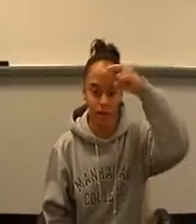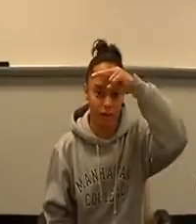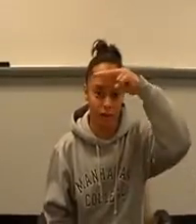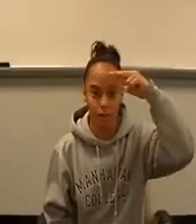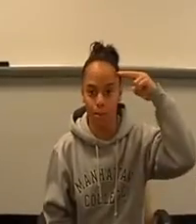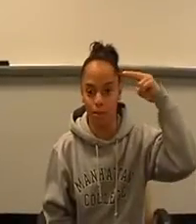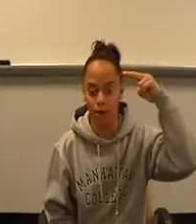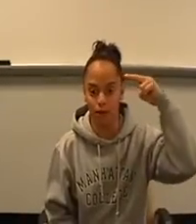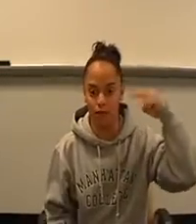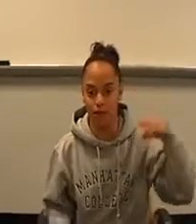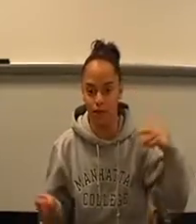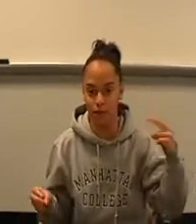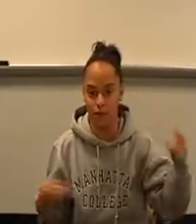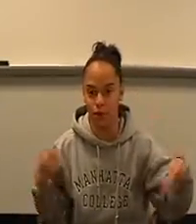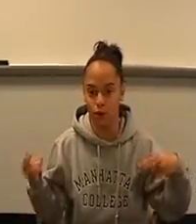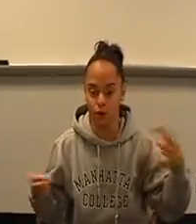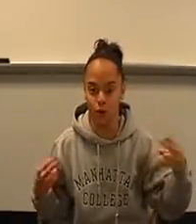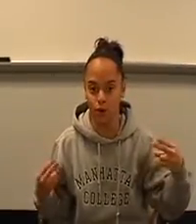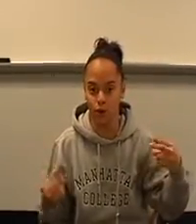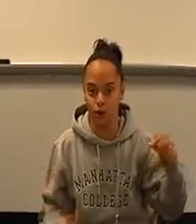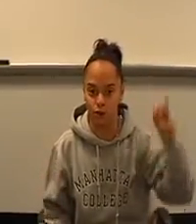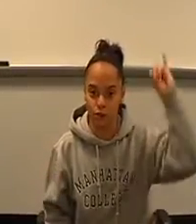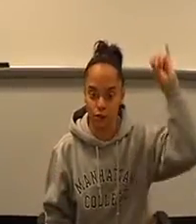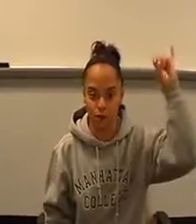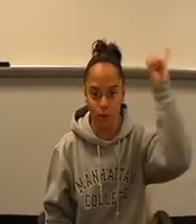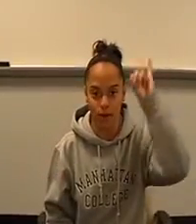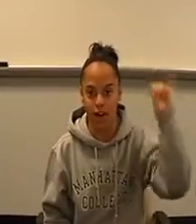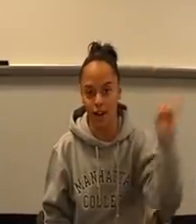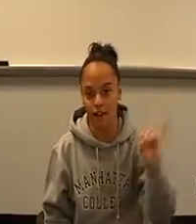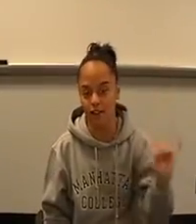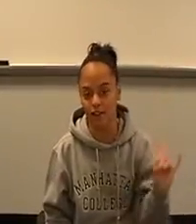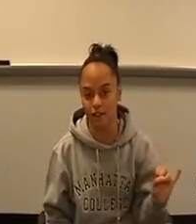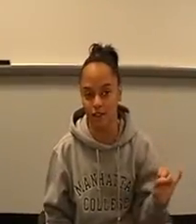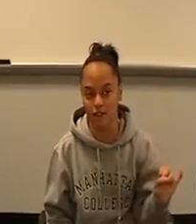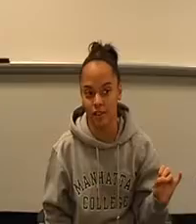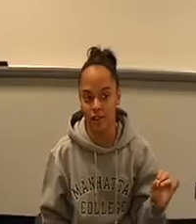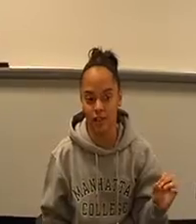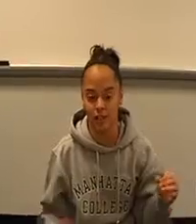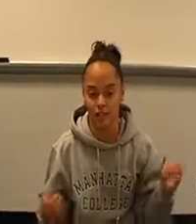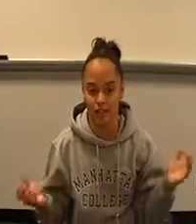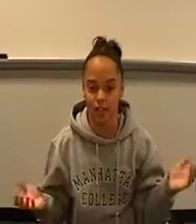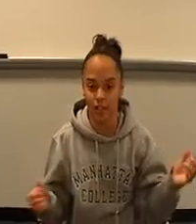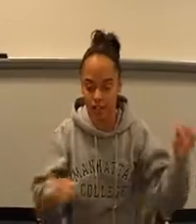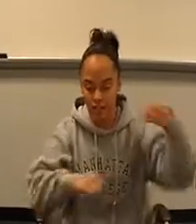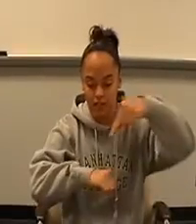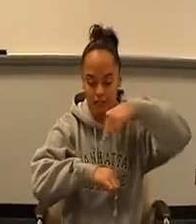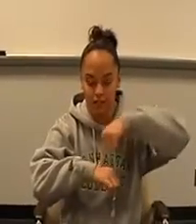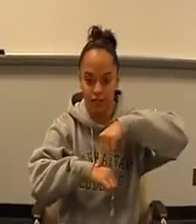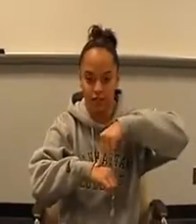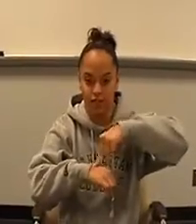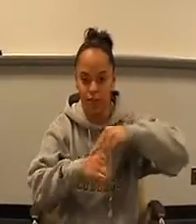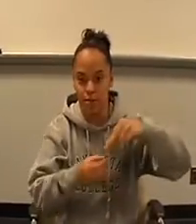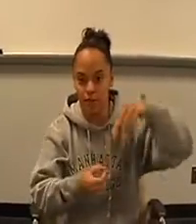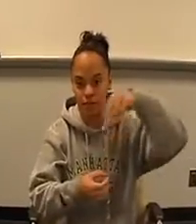above the world so high like a diamond